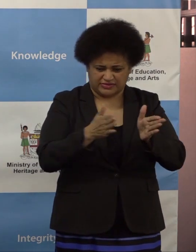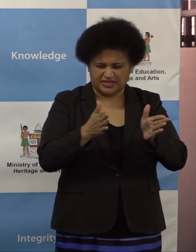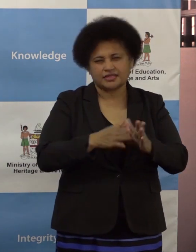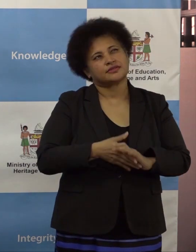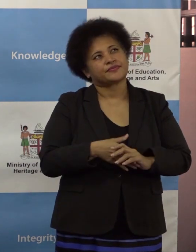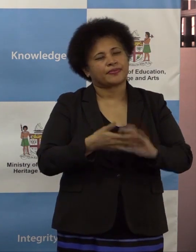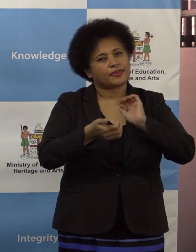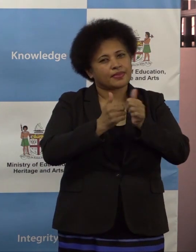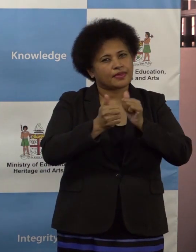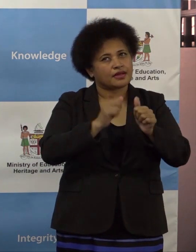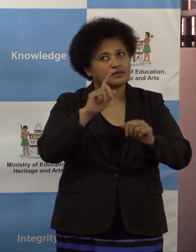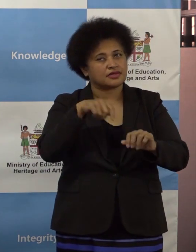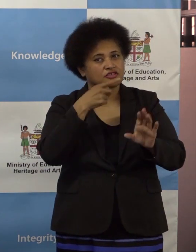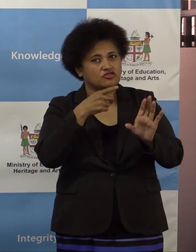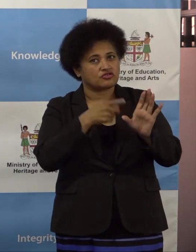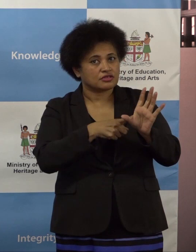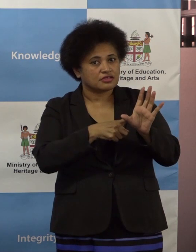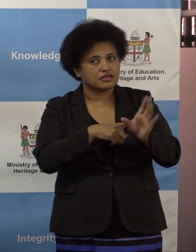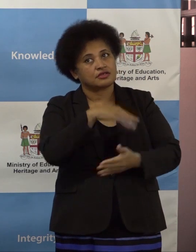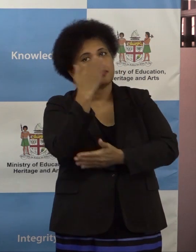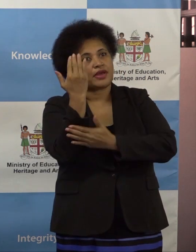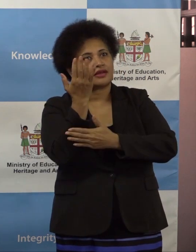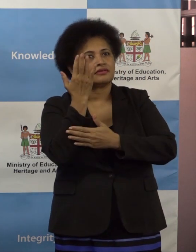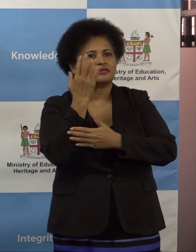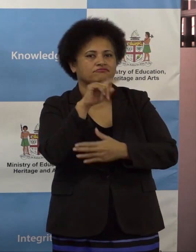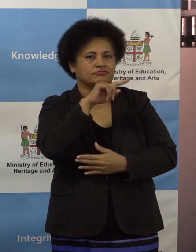next year depends upon next year when.